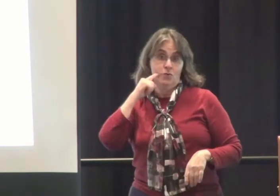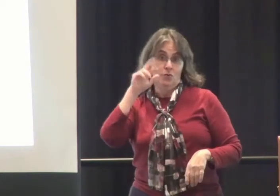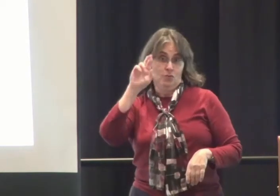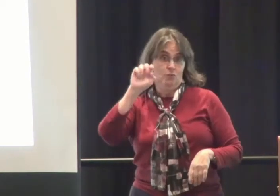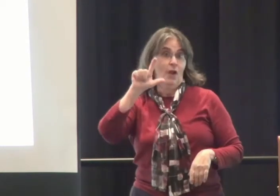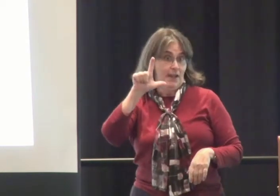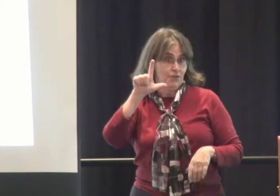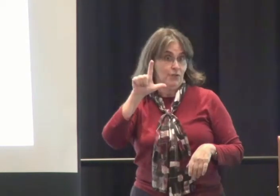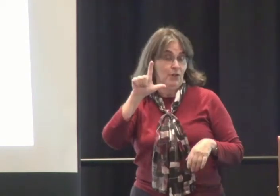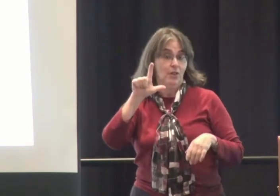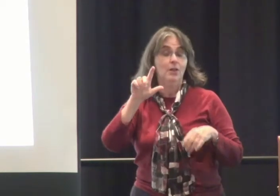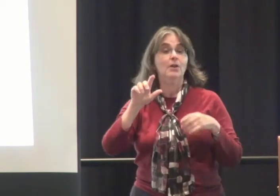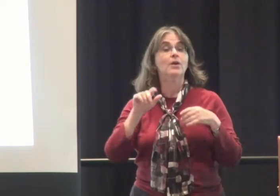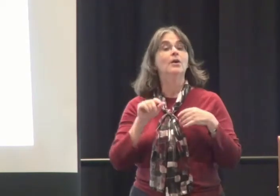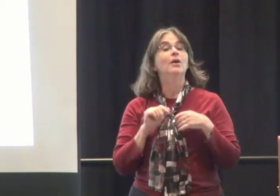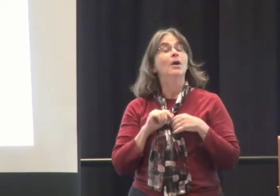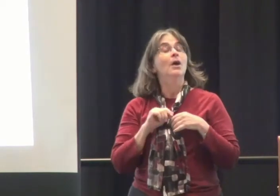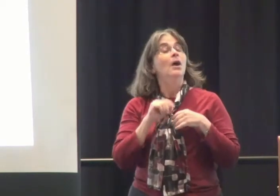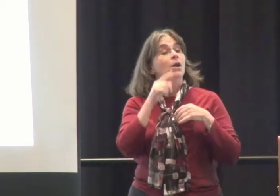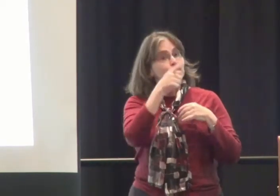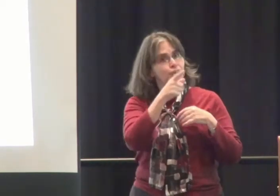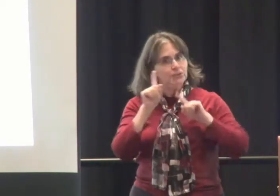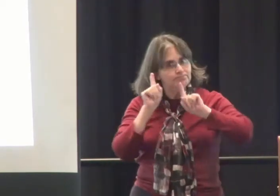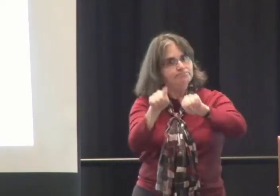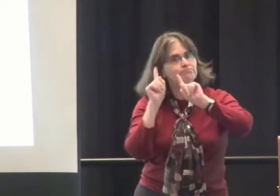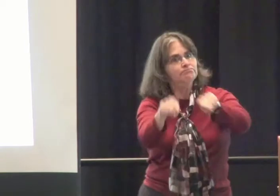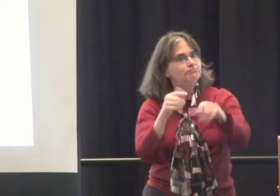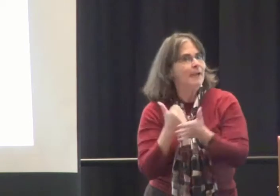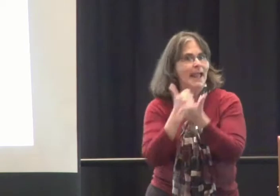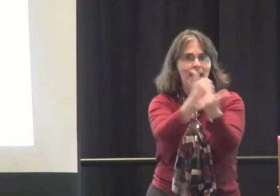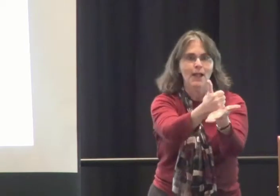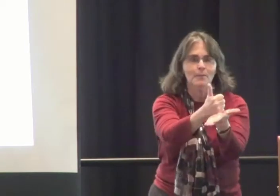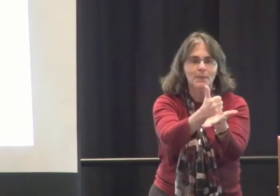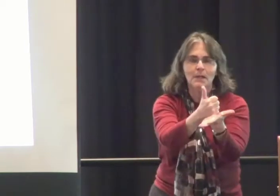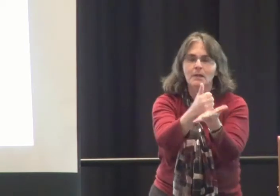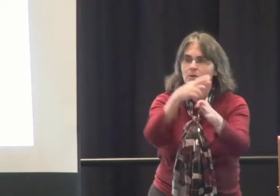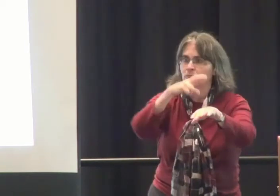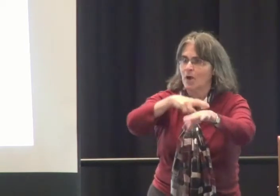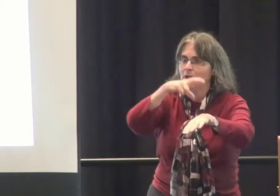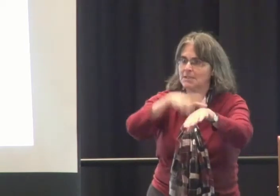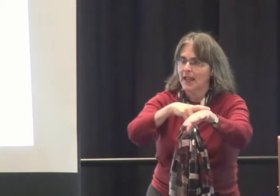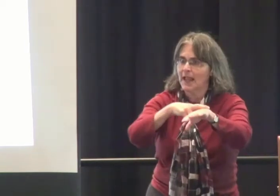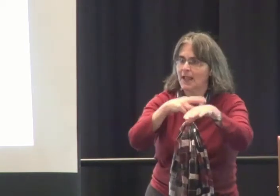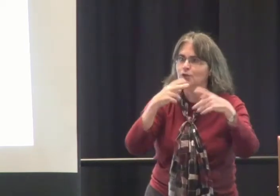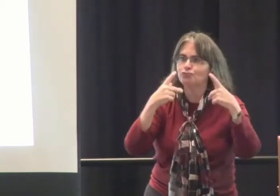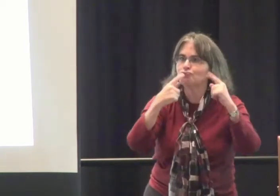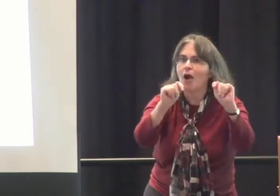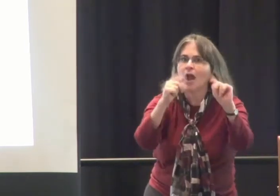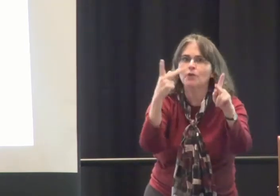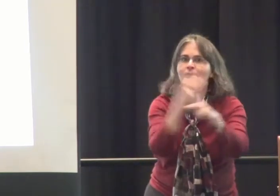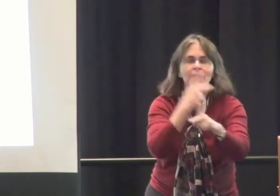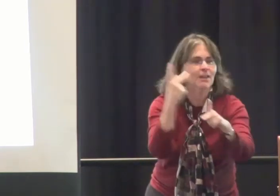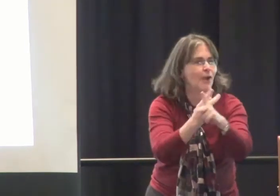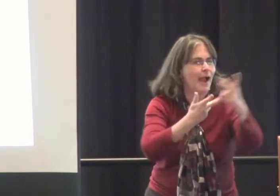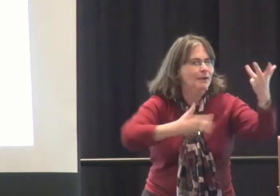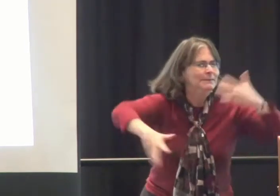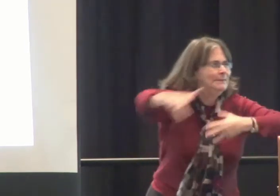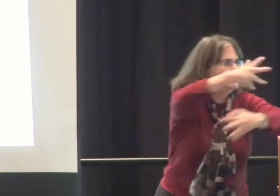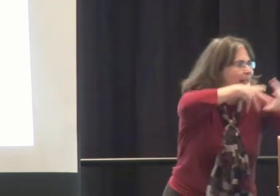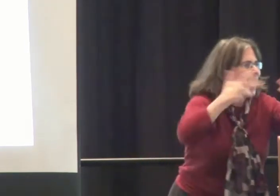a co-worker of mine by the name of Rachel and I came together to figure